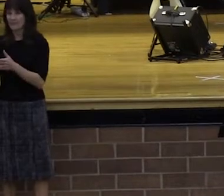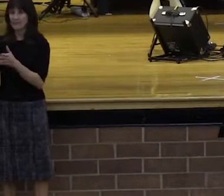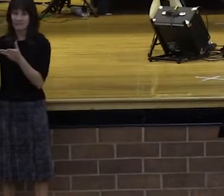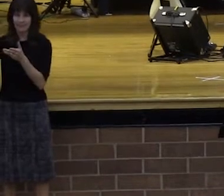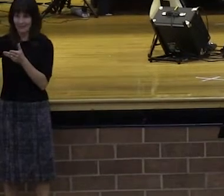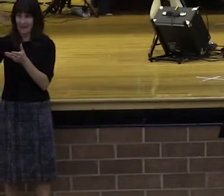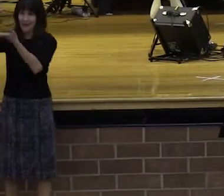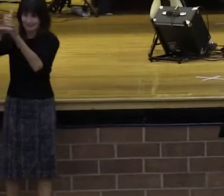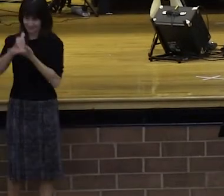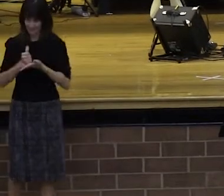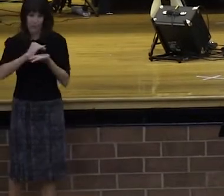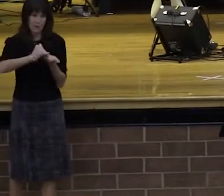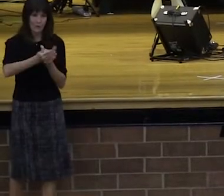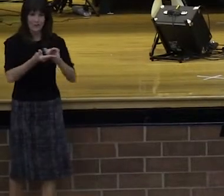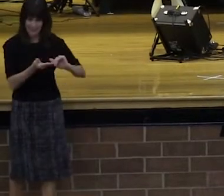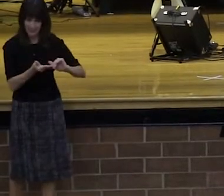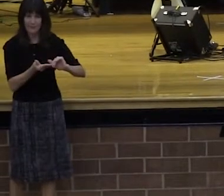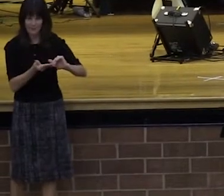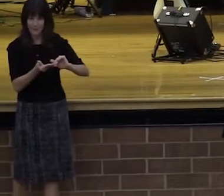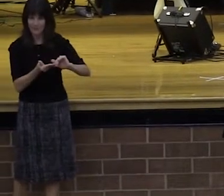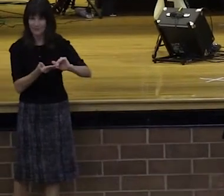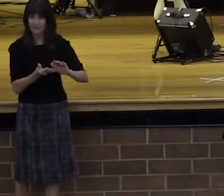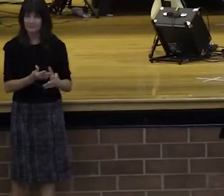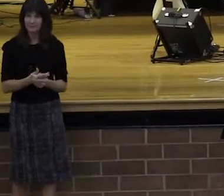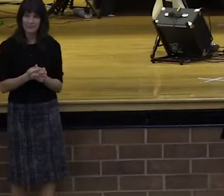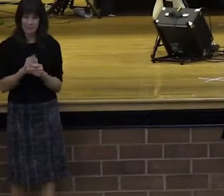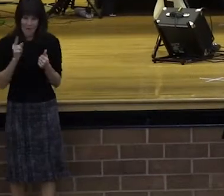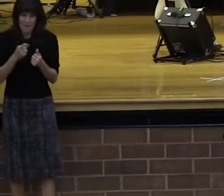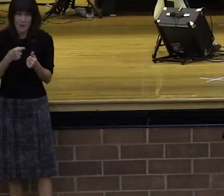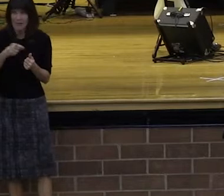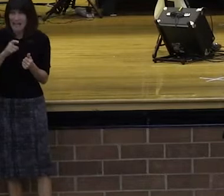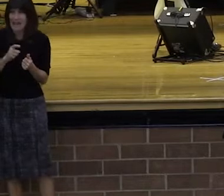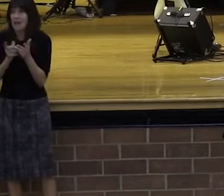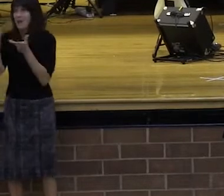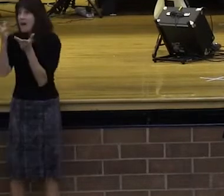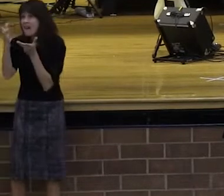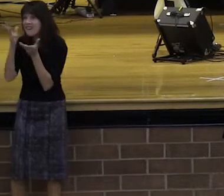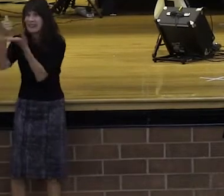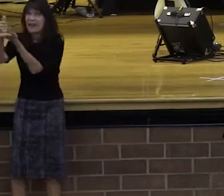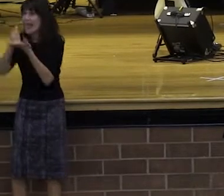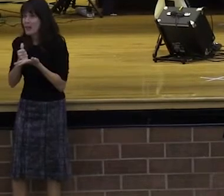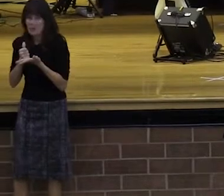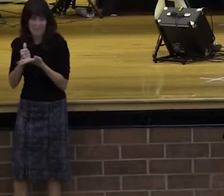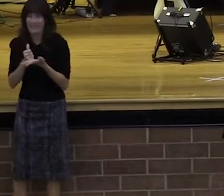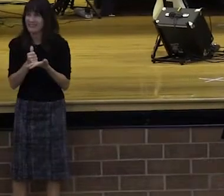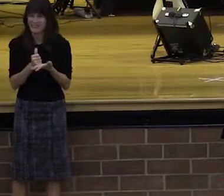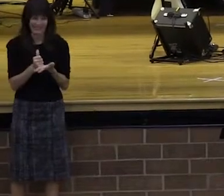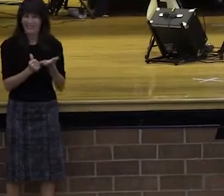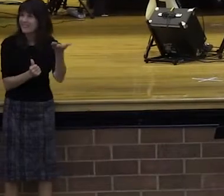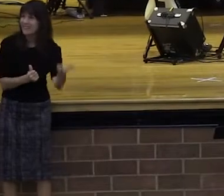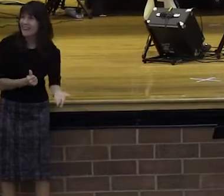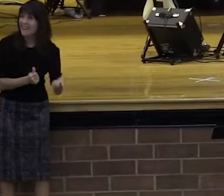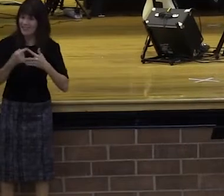not just you loving them. It was you communing with God to love them. It was you communing with God